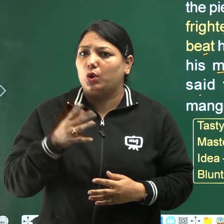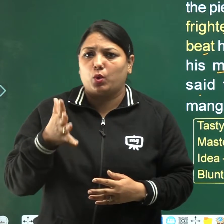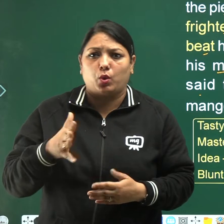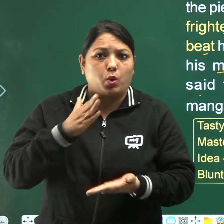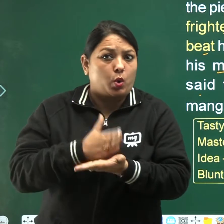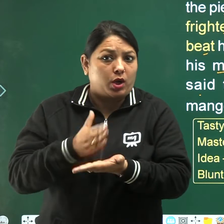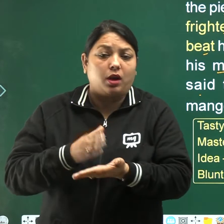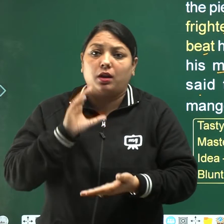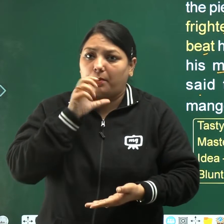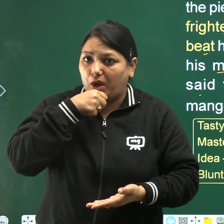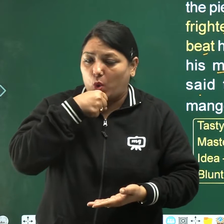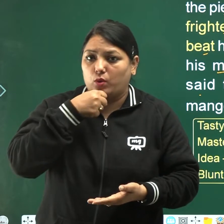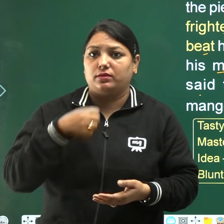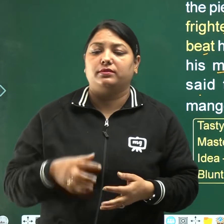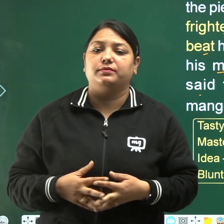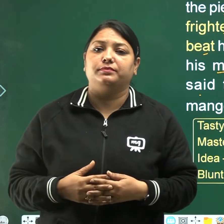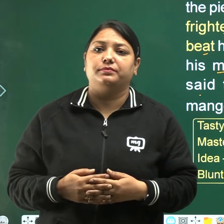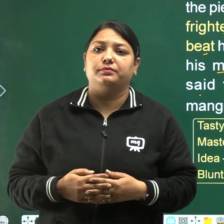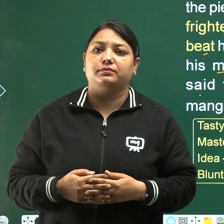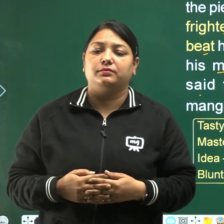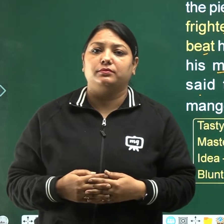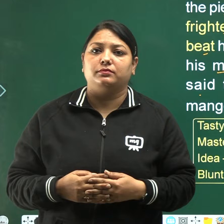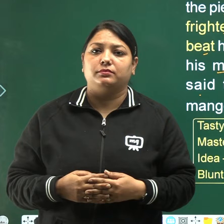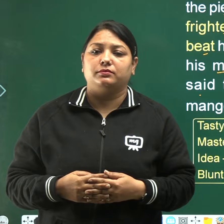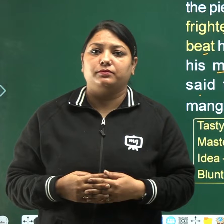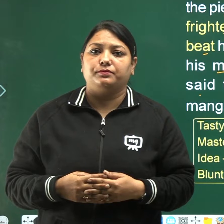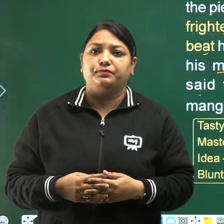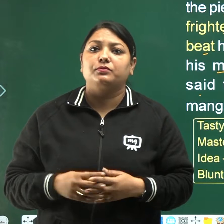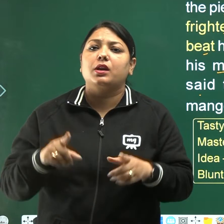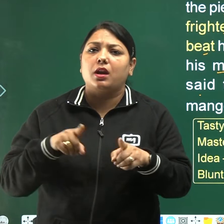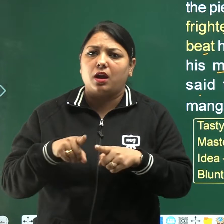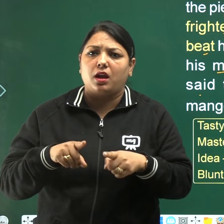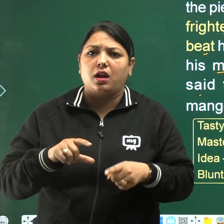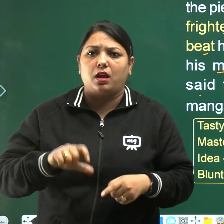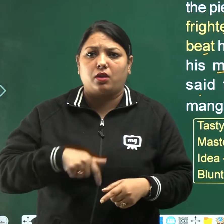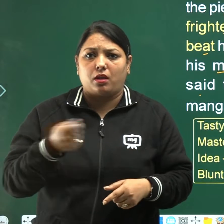as the knife was blunt,